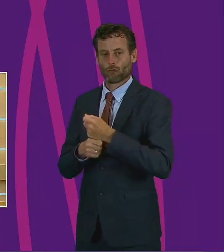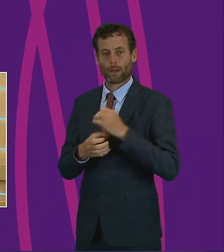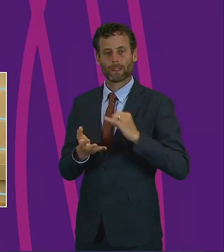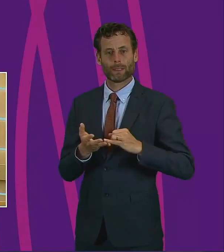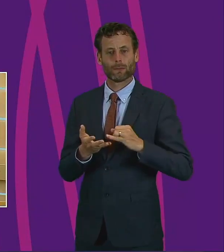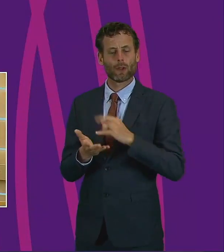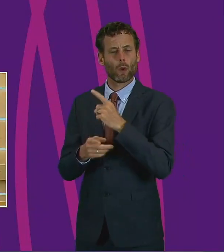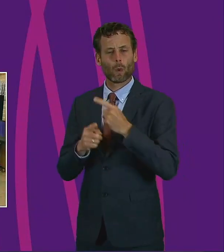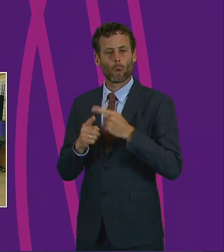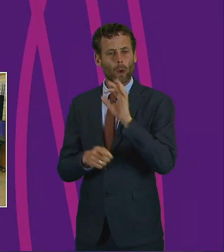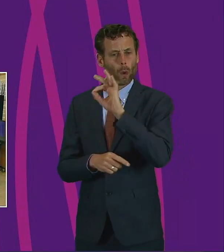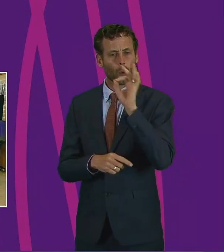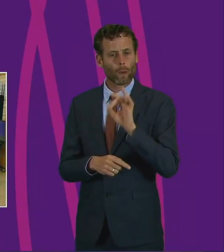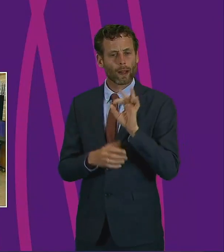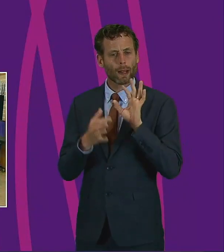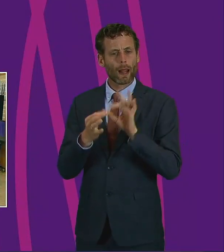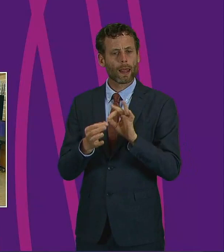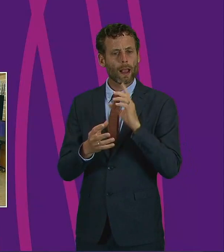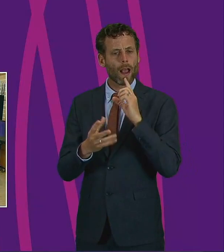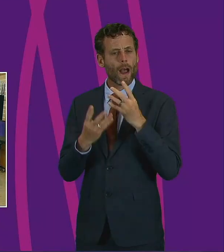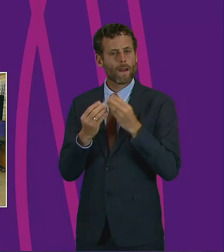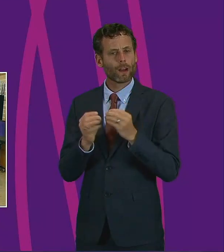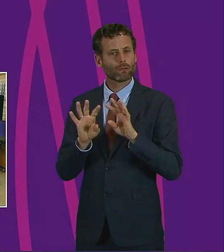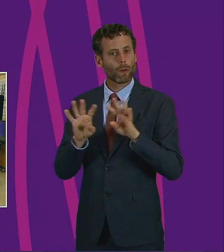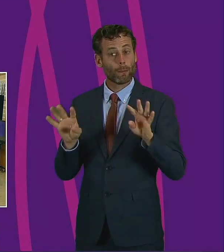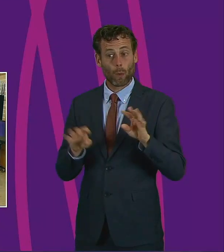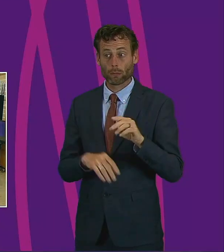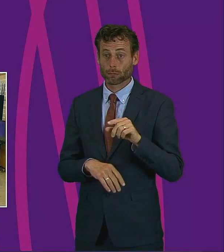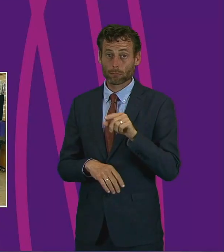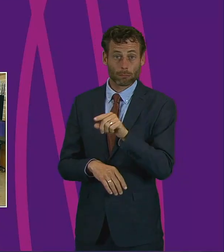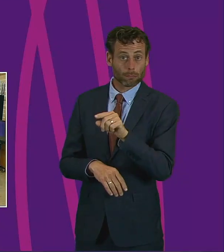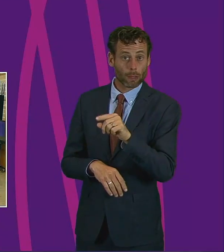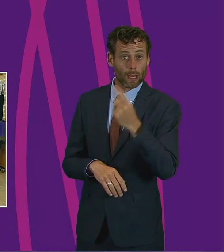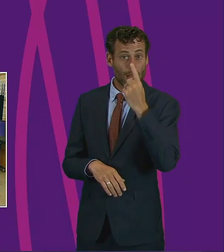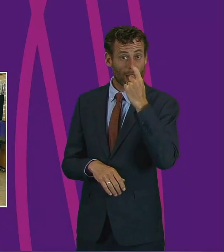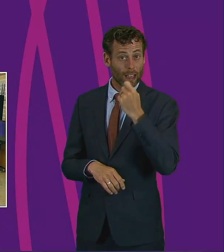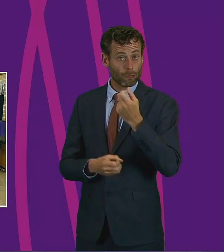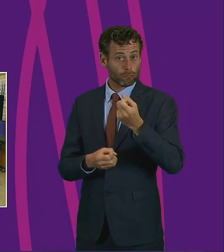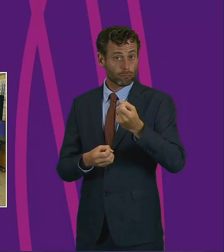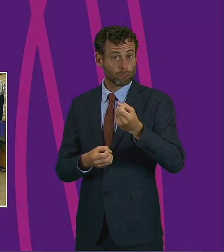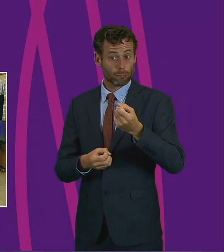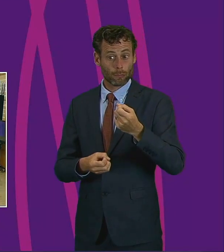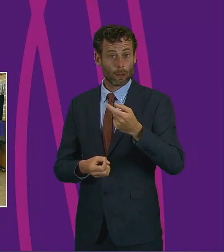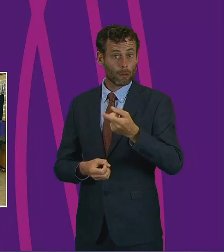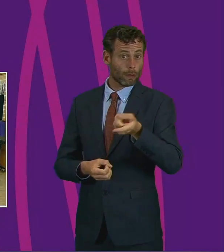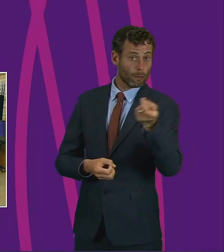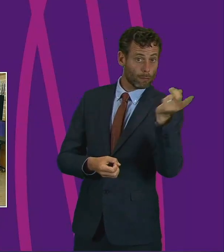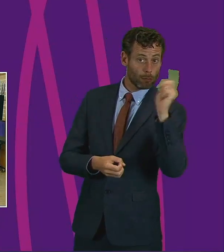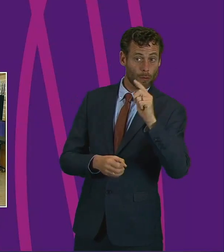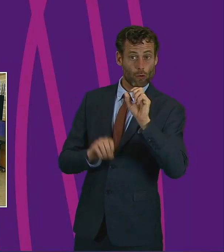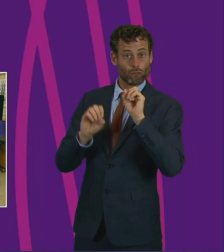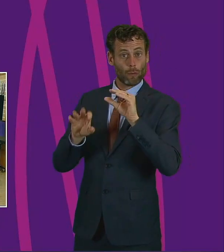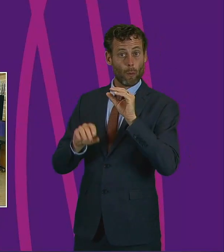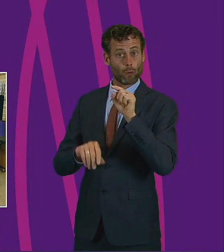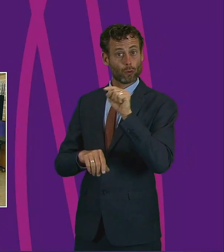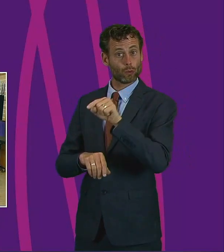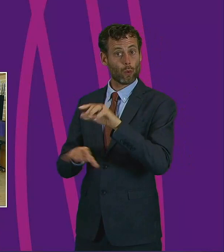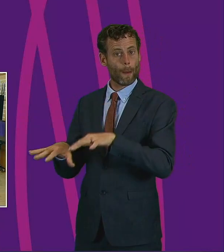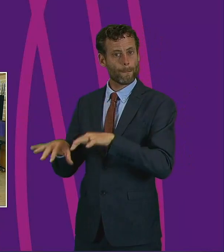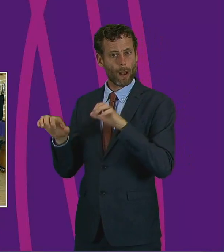you. It's just a quick question on the advisory board. Will there be some way in which it can report to parliament rather than just straight to government?